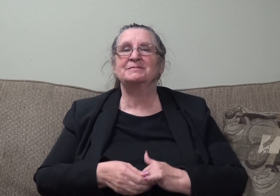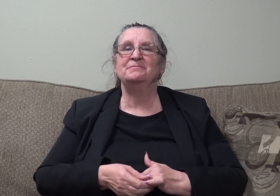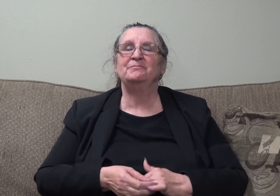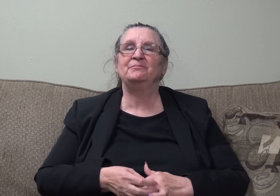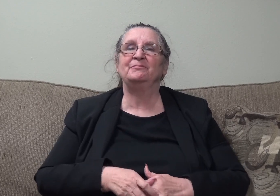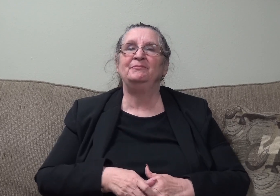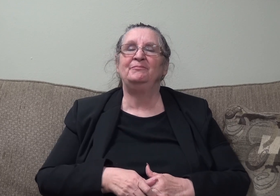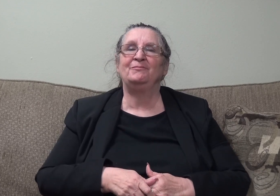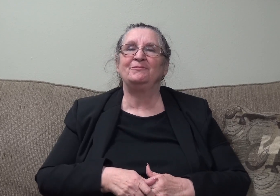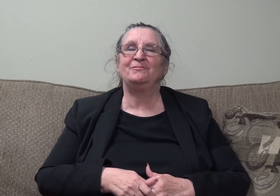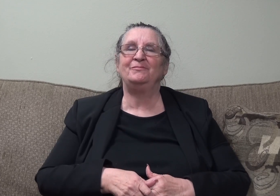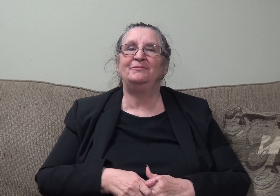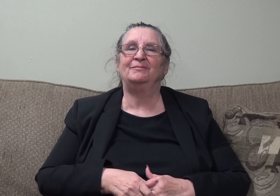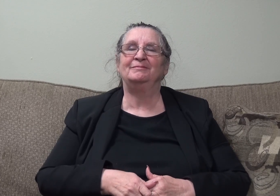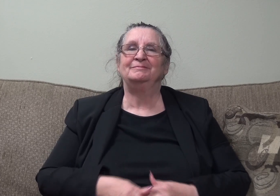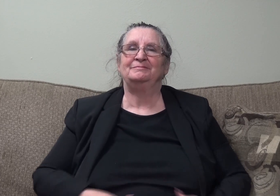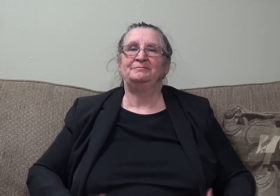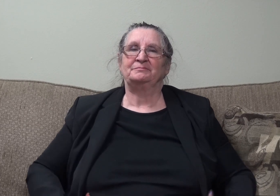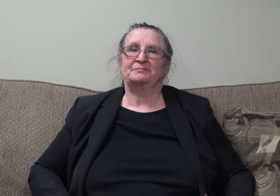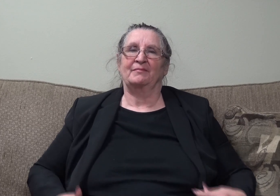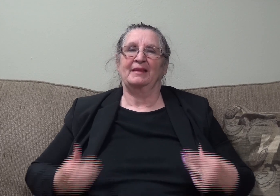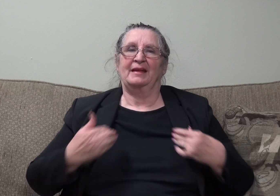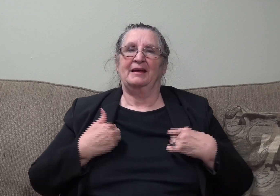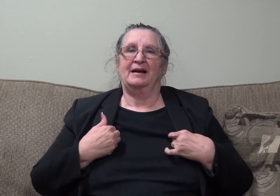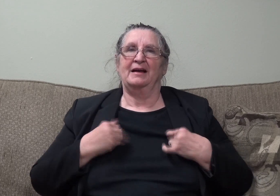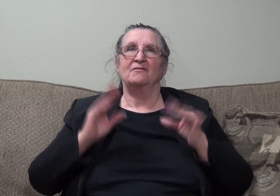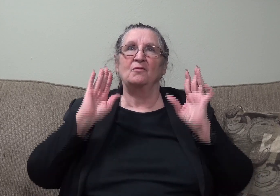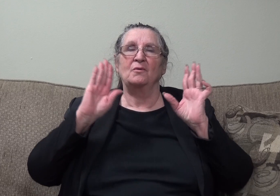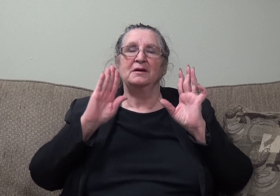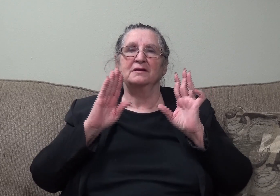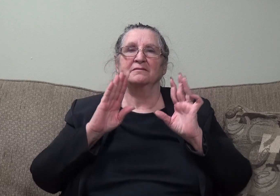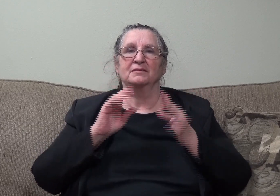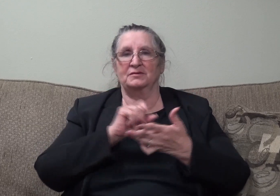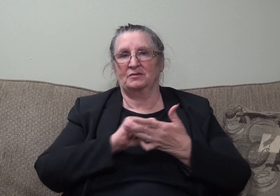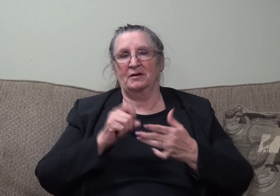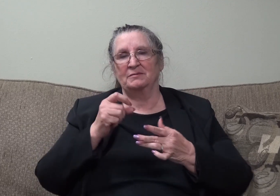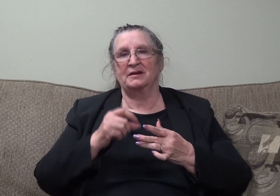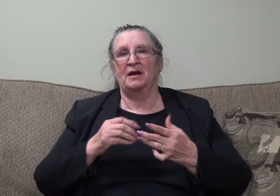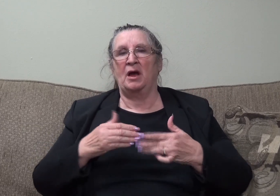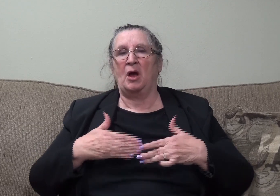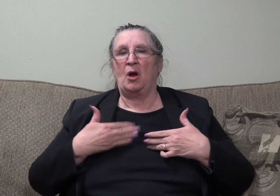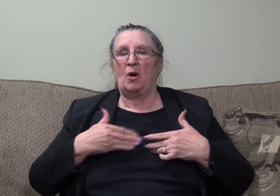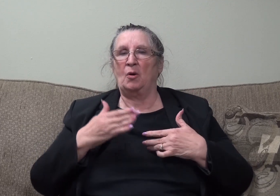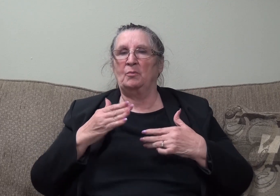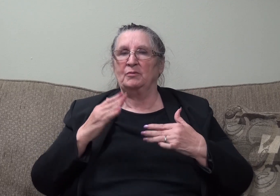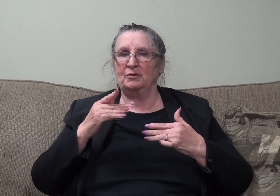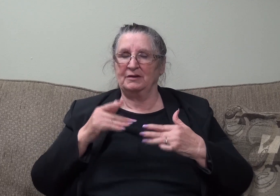I have great scriptures for that and I hope you enjoy it. So let me open up in prayer.